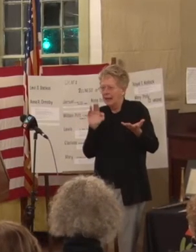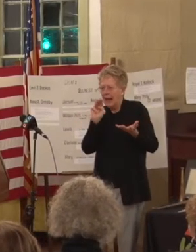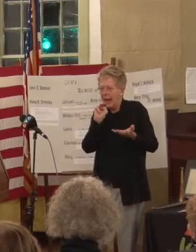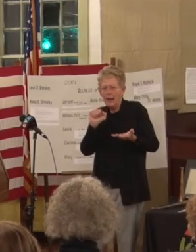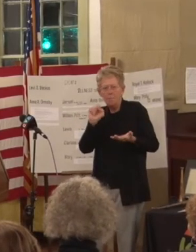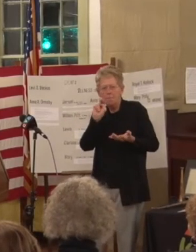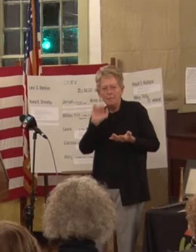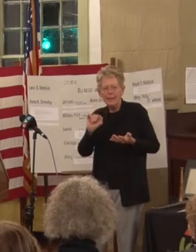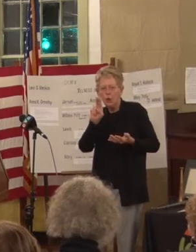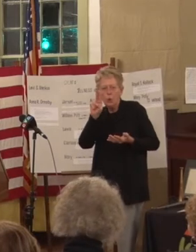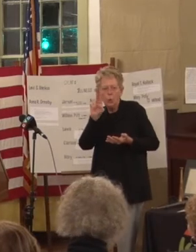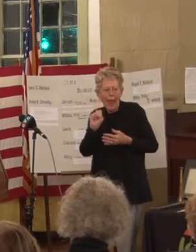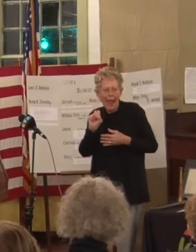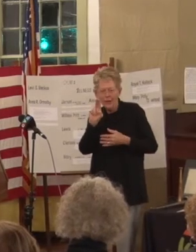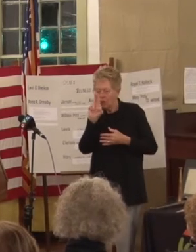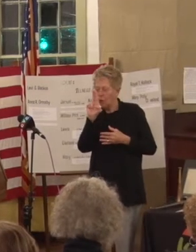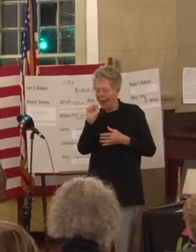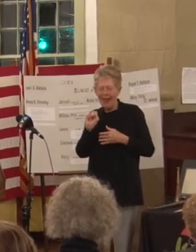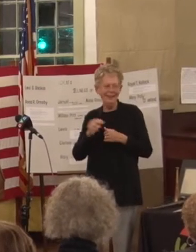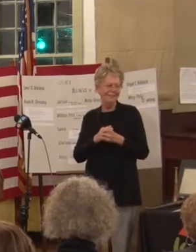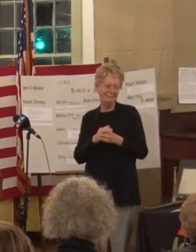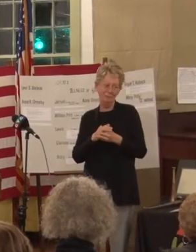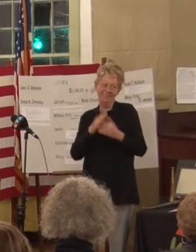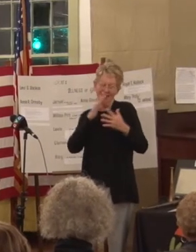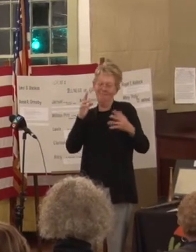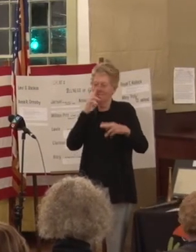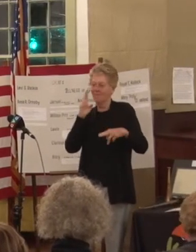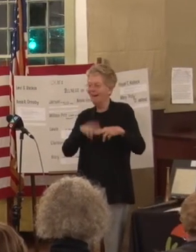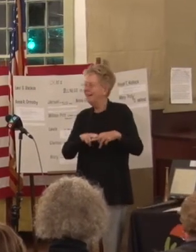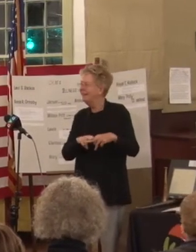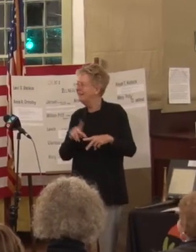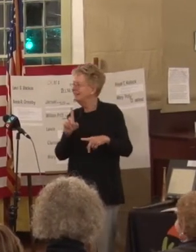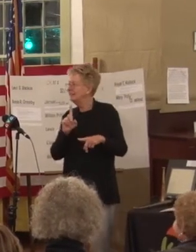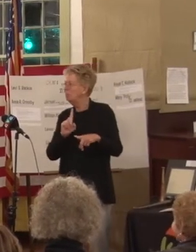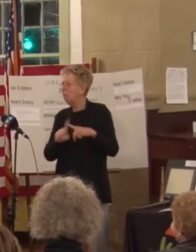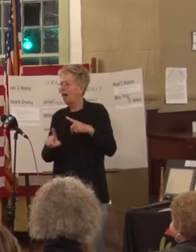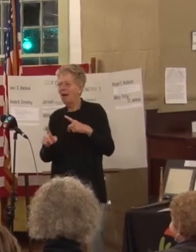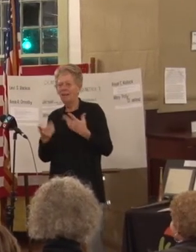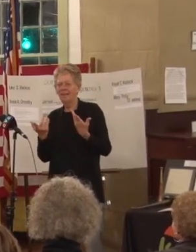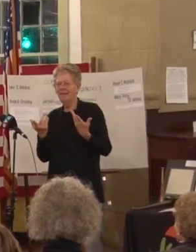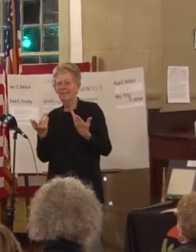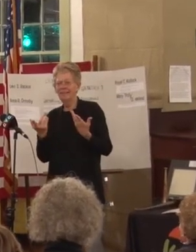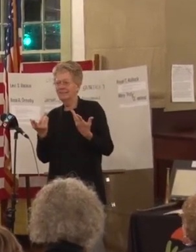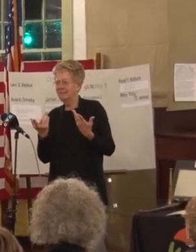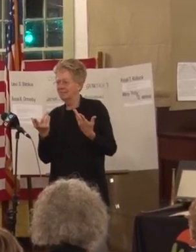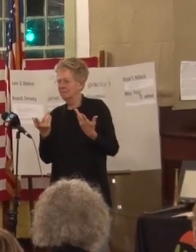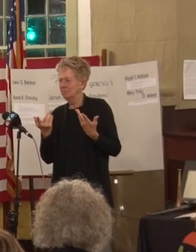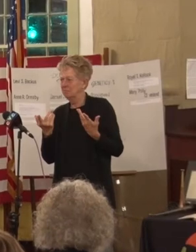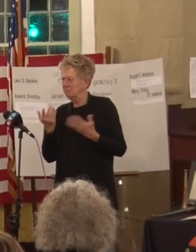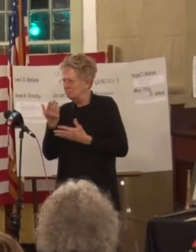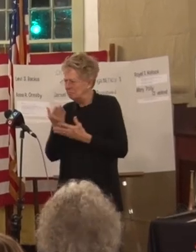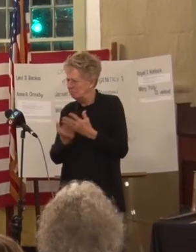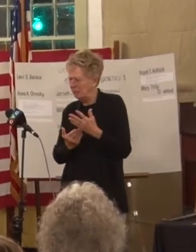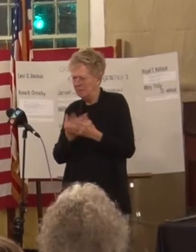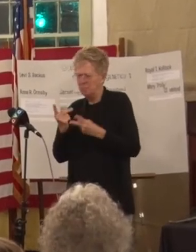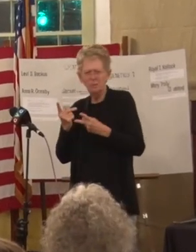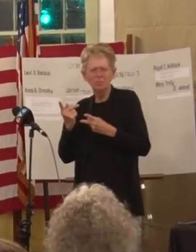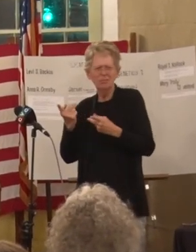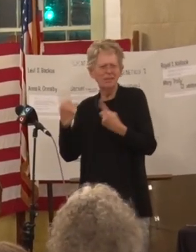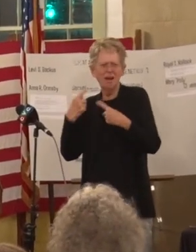know so it was a lot of fun we've had people from our museum that came that from all over the world